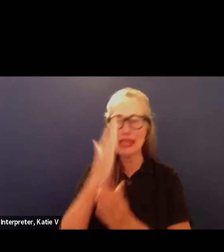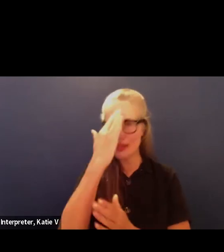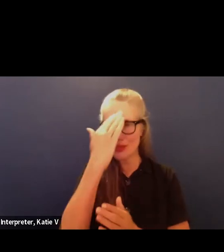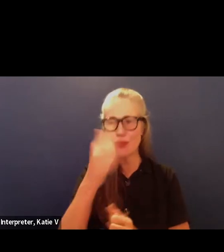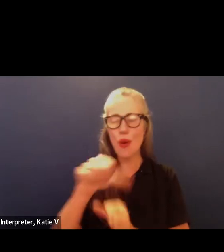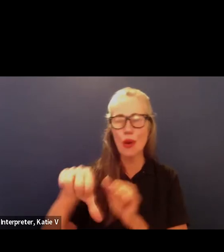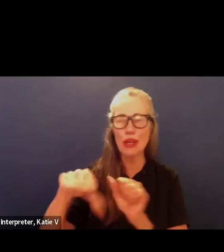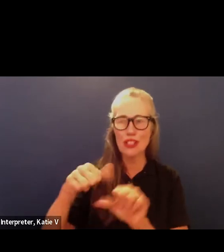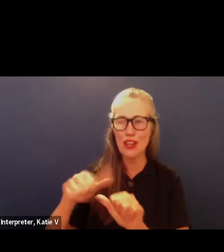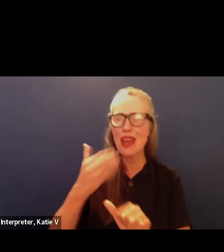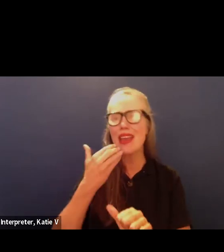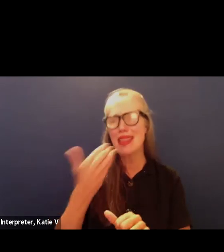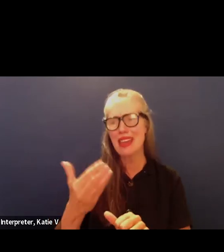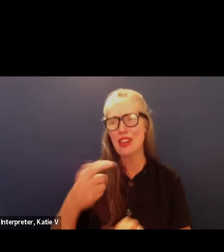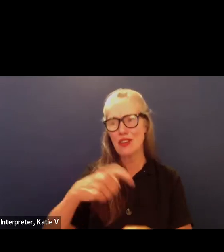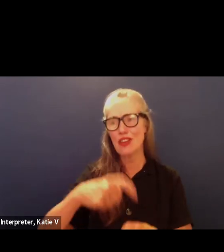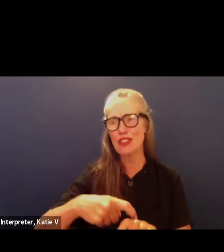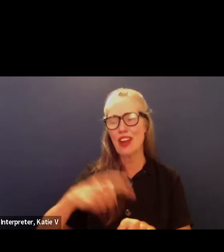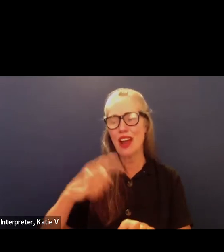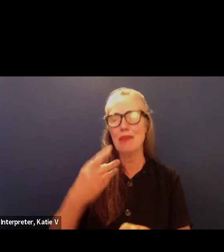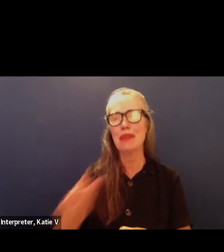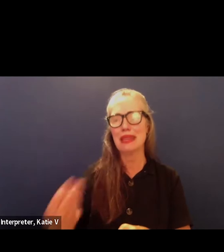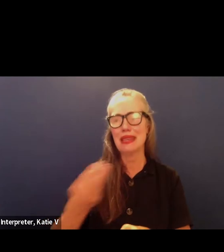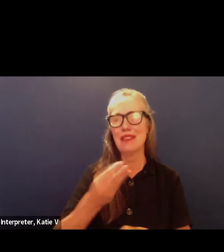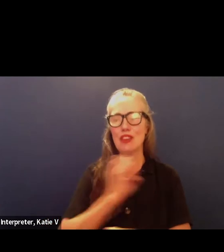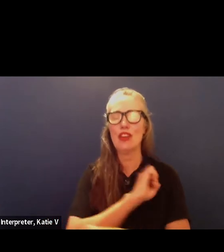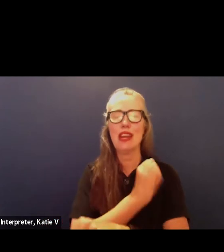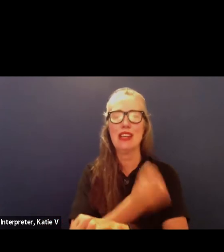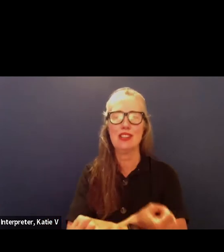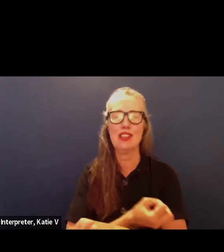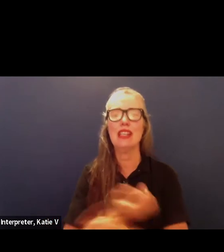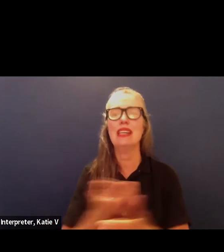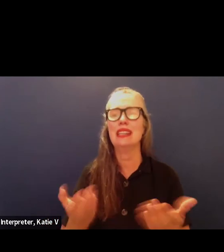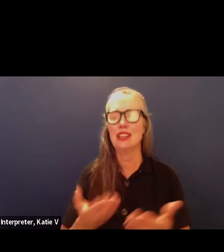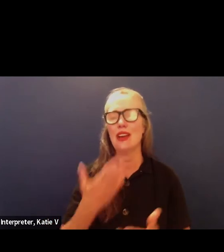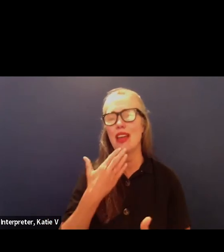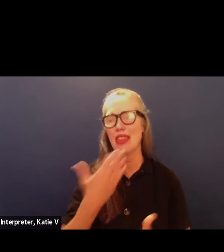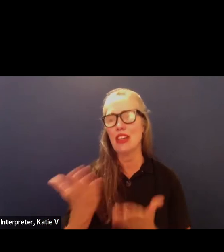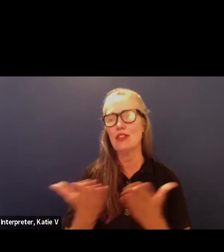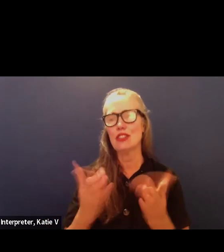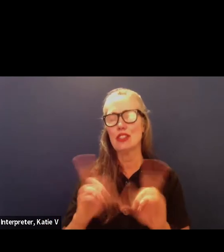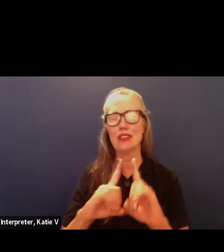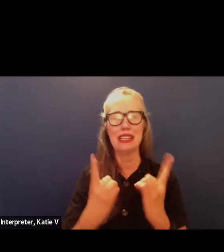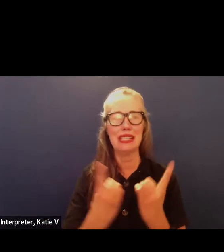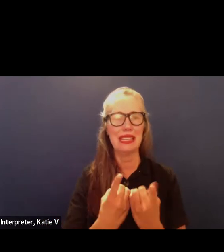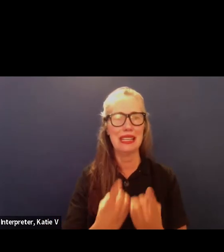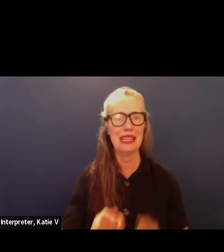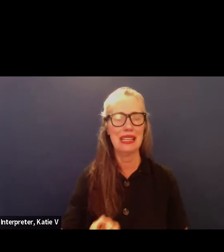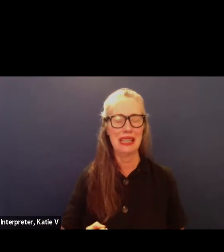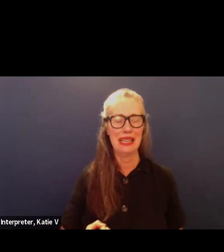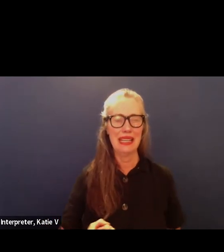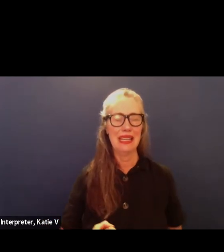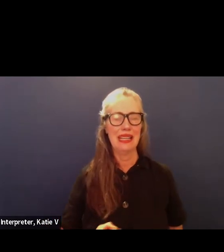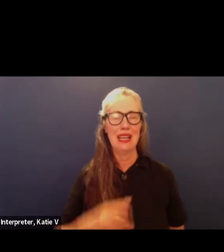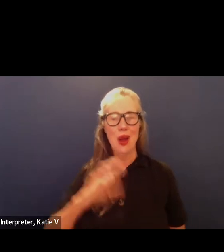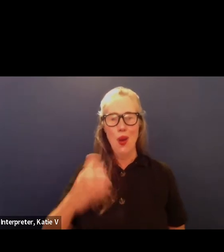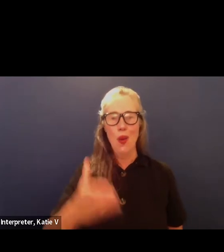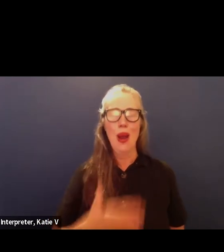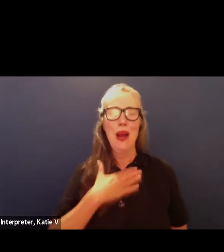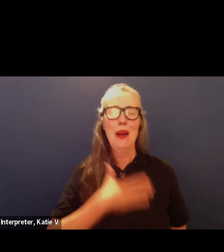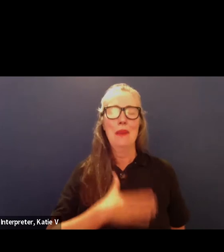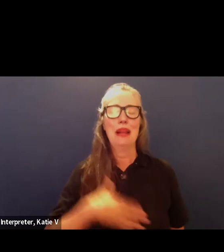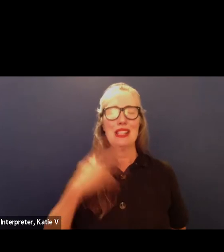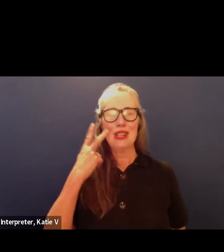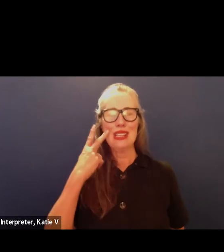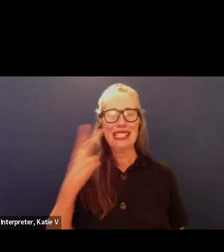giving your time and energy to this district welcome it's such a pleasure to see